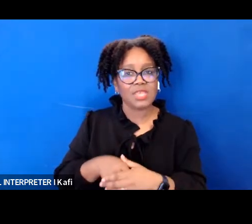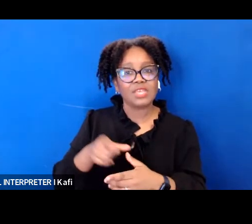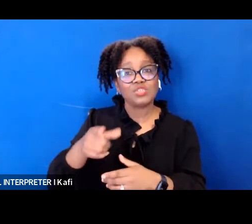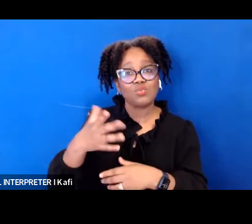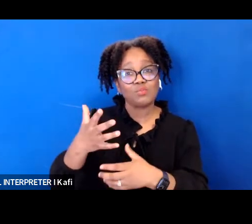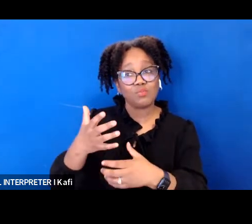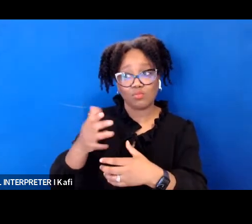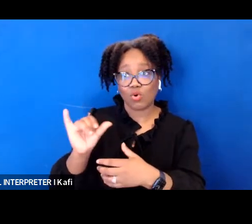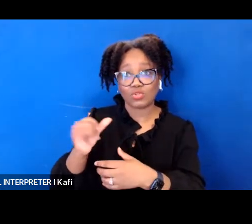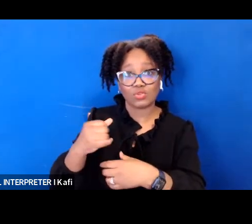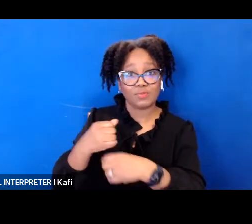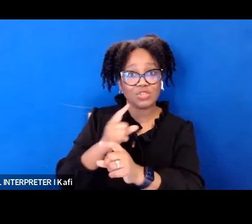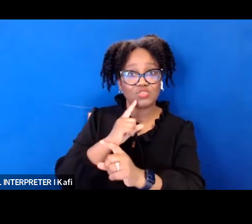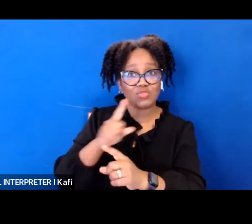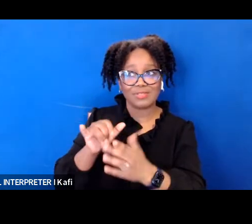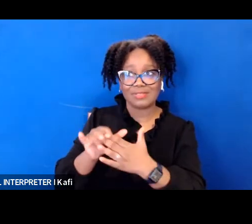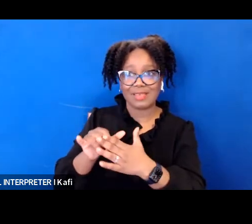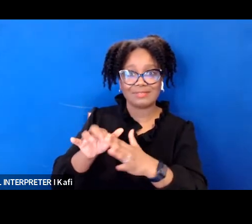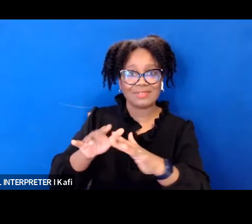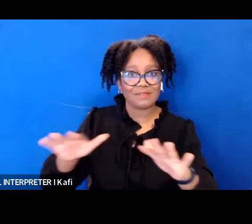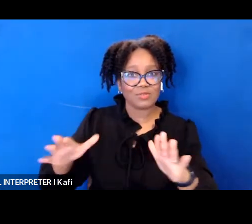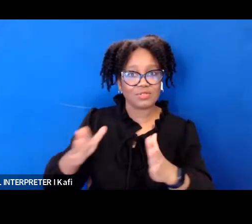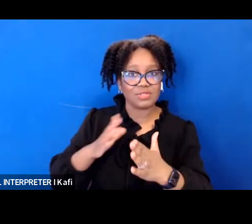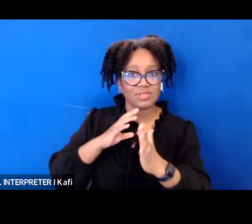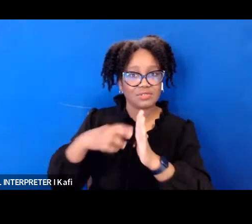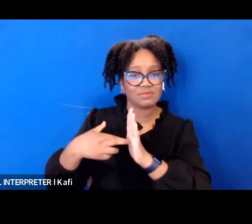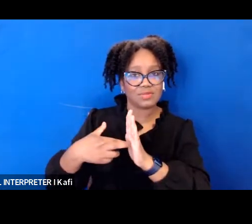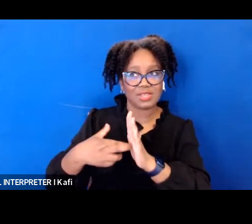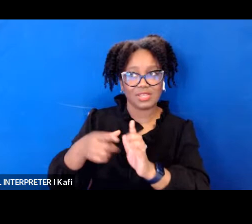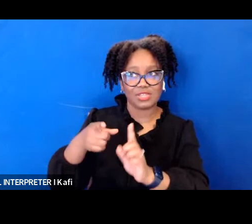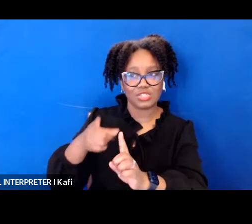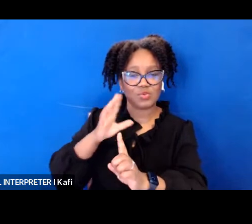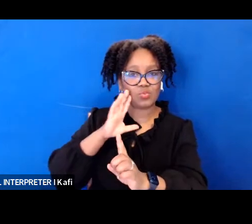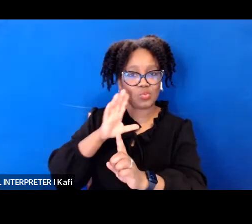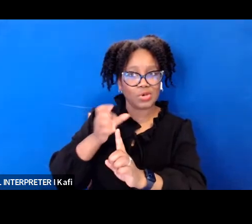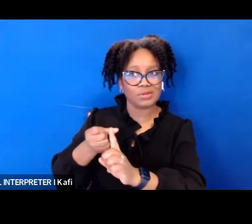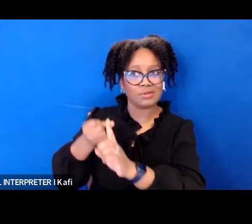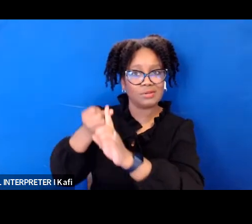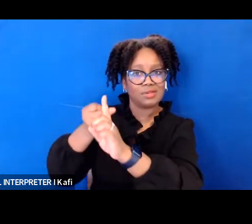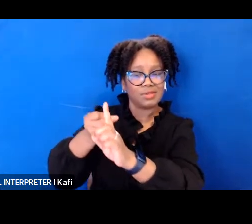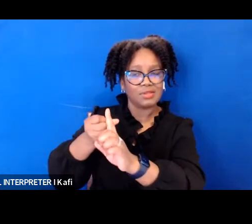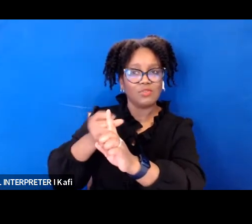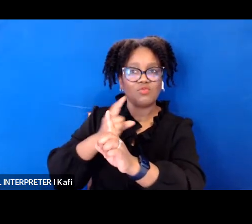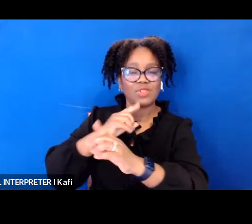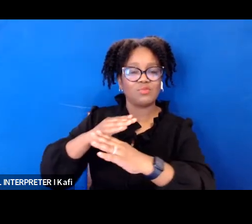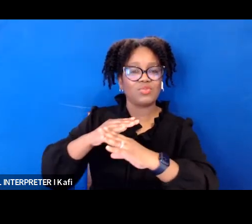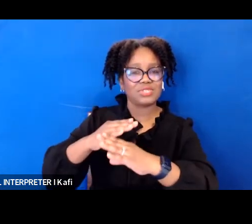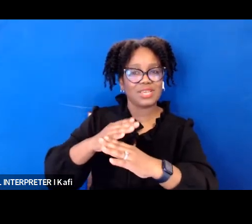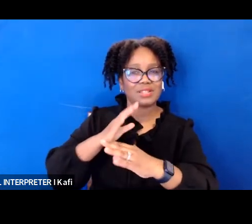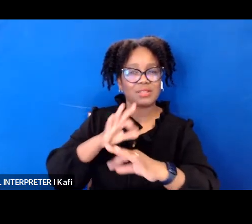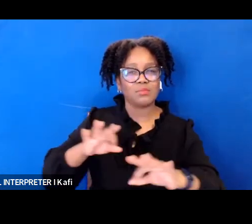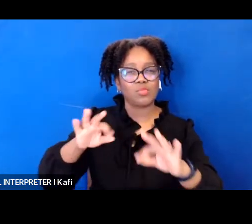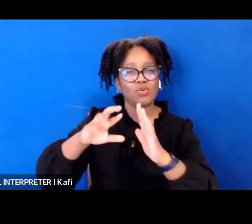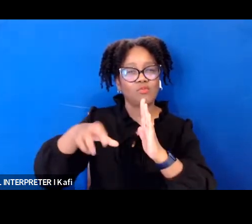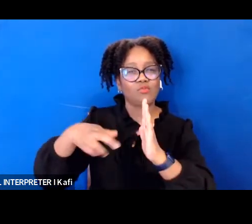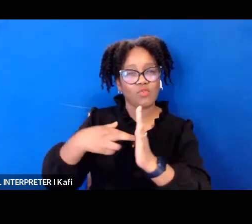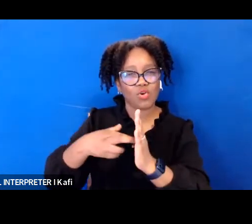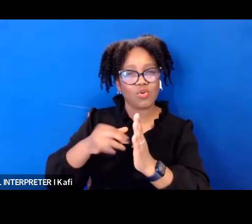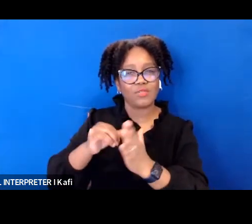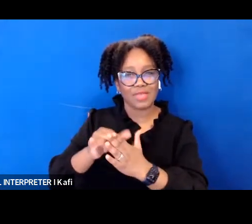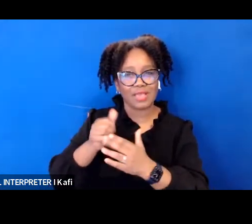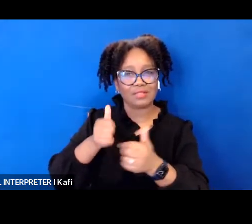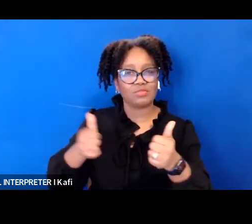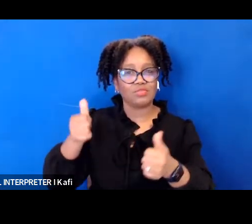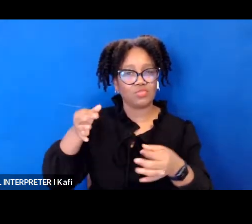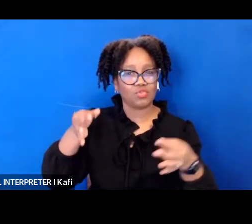this country and to protecting the central role the courts play in the enforcement of civil rights laws in addition